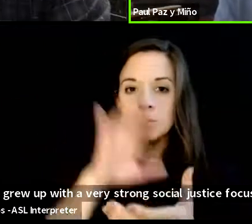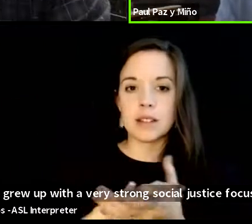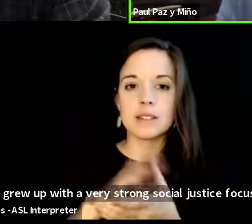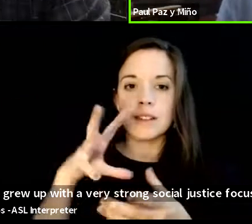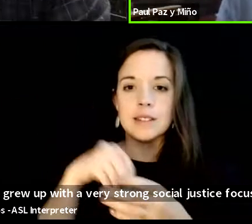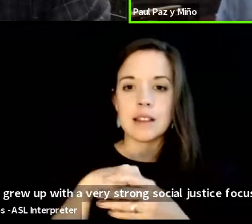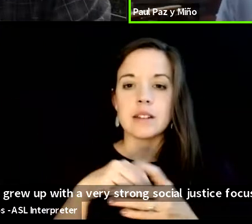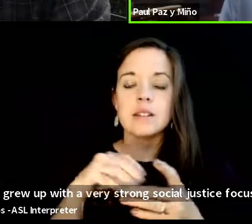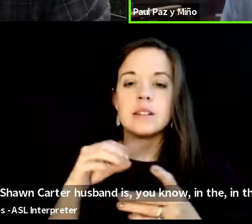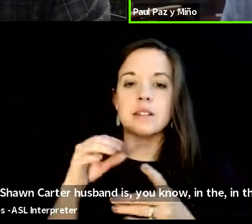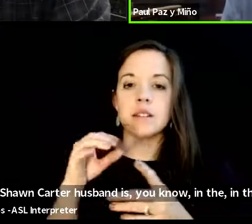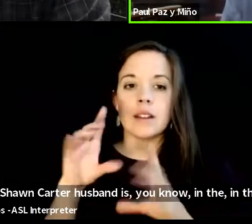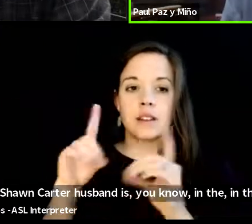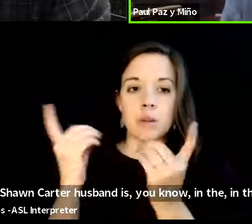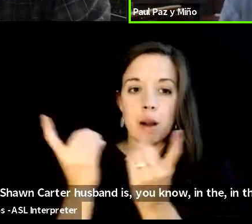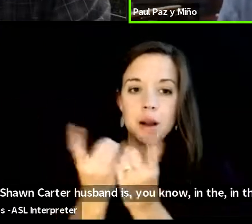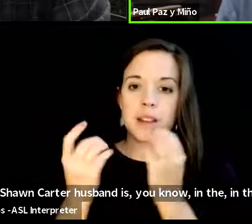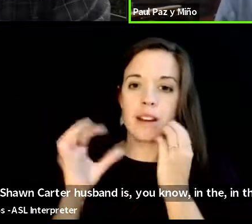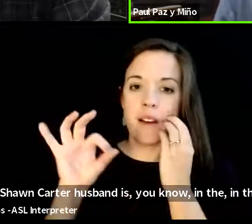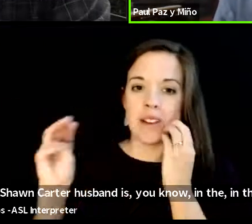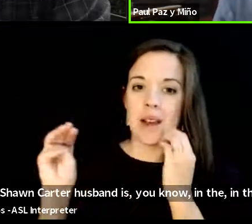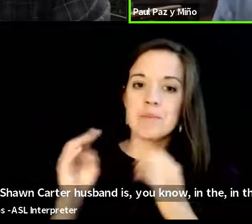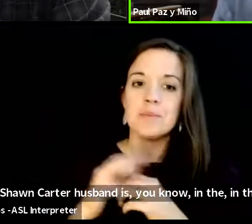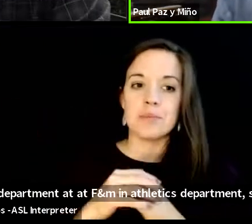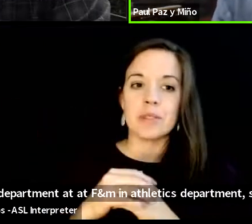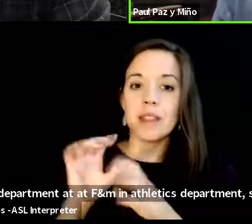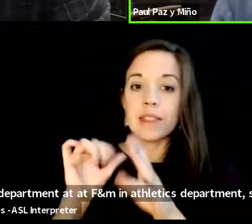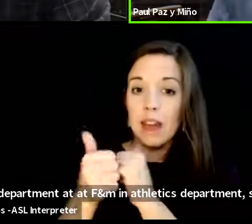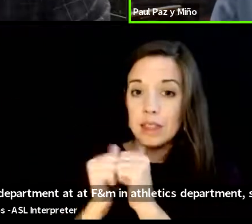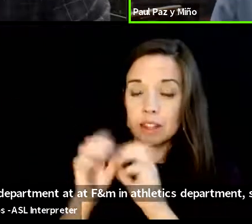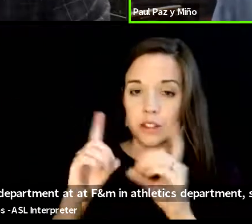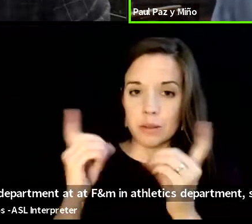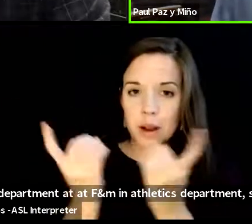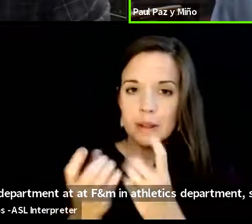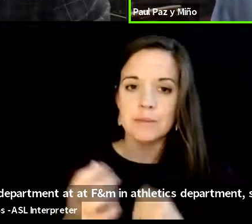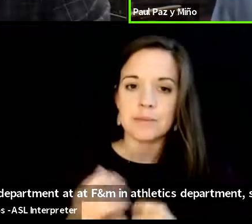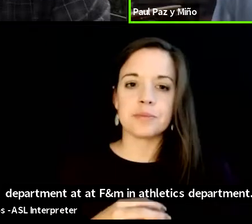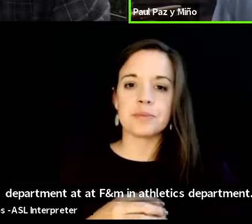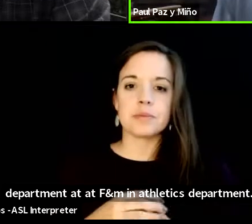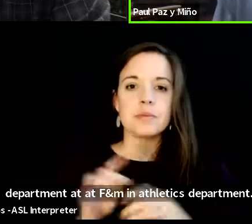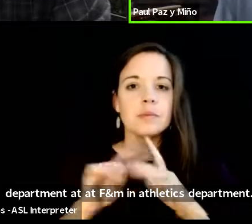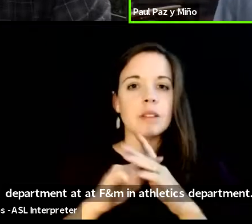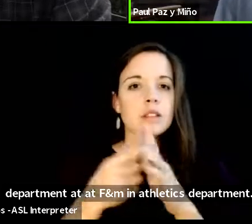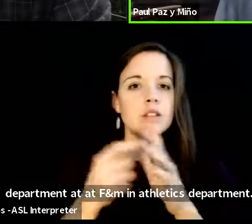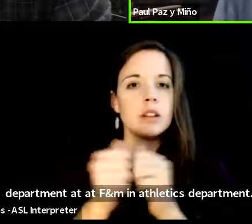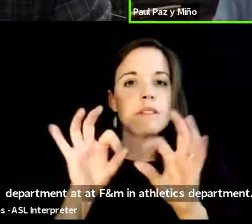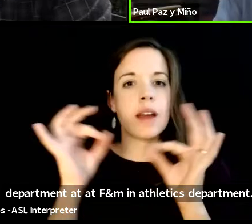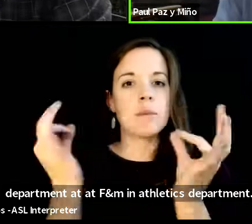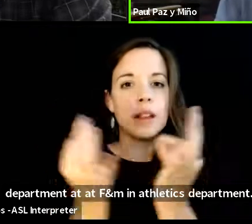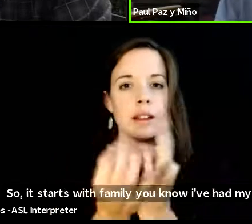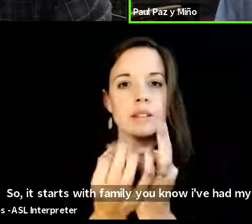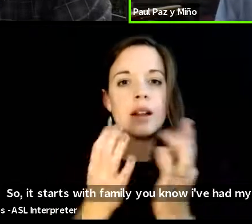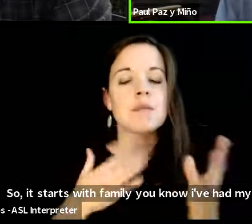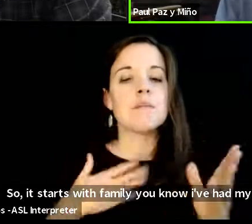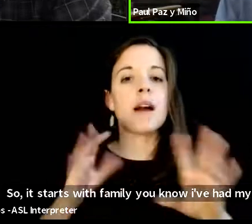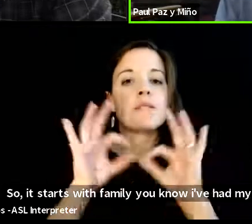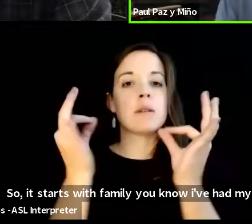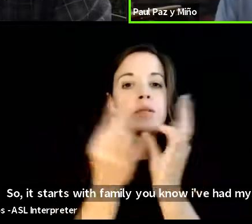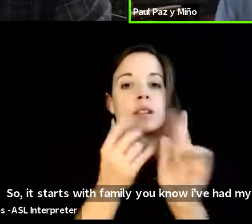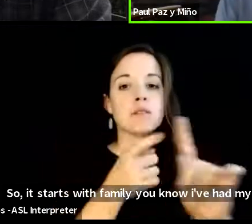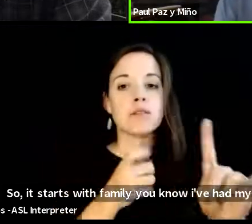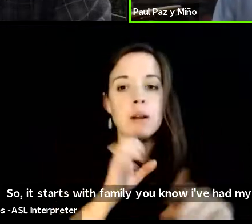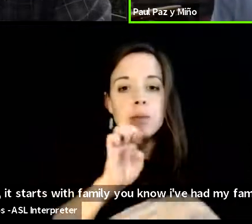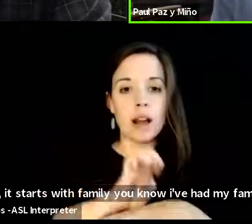department at at fnm and the athletics department so um it starts with family you know i i've had a my family is from ecuador